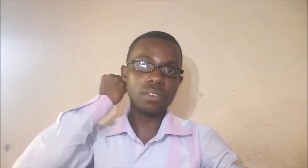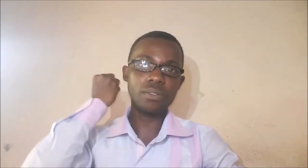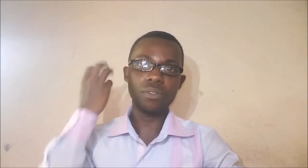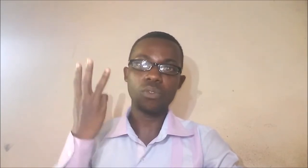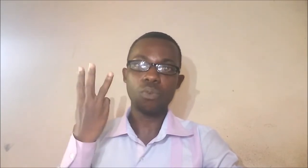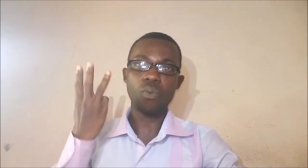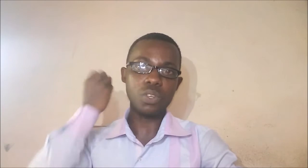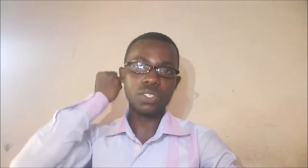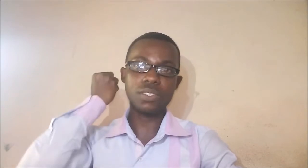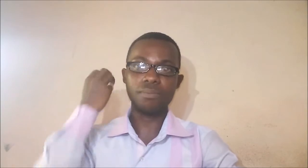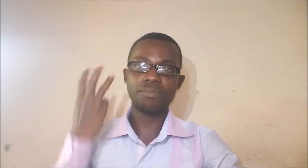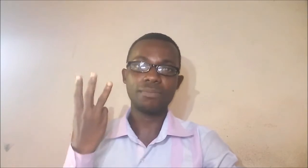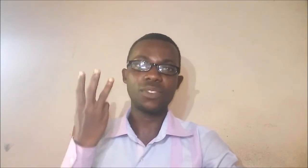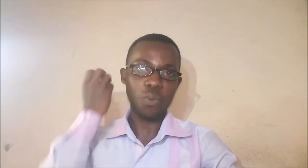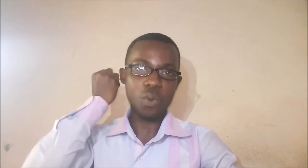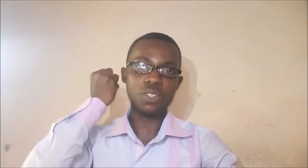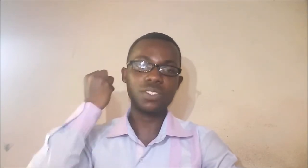WORSE, WORSE, WORSE.